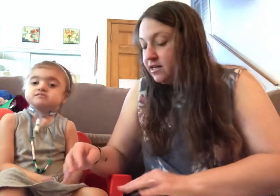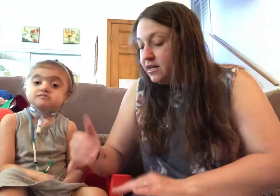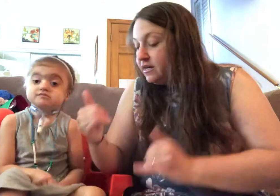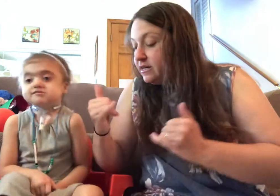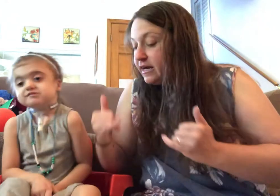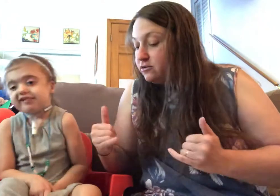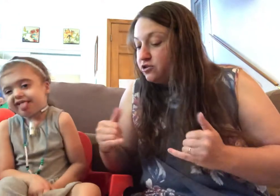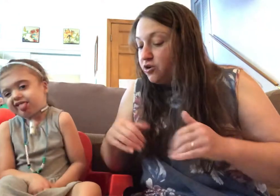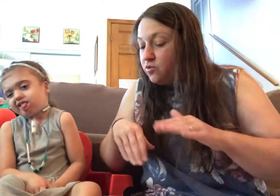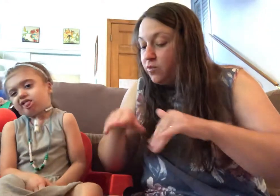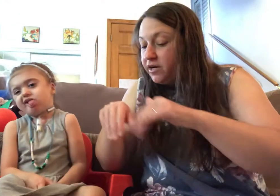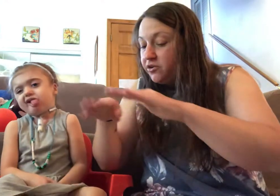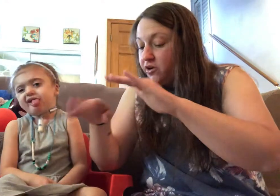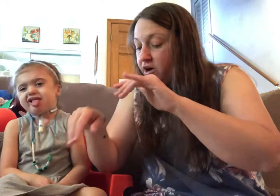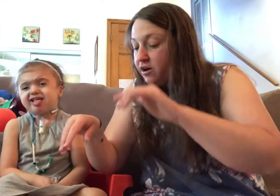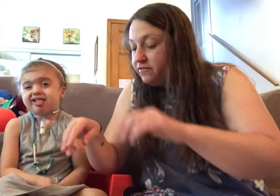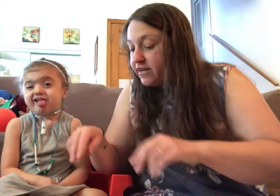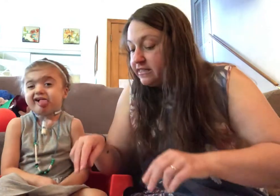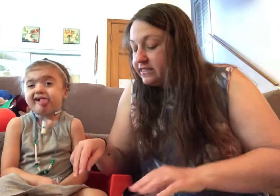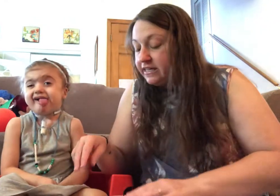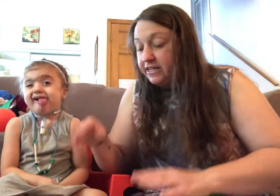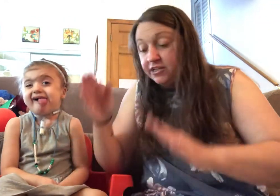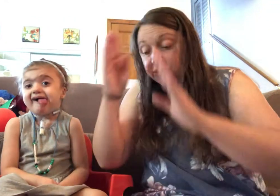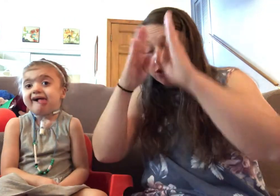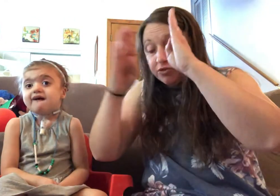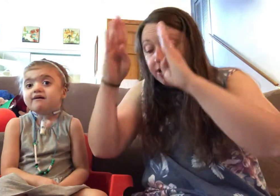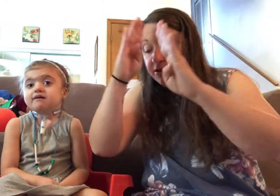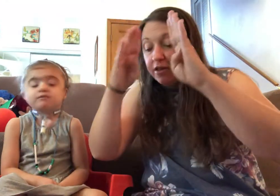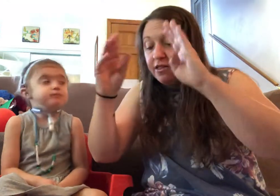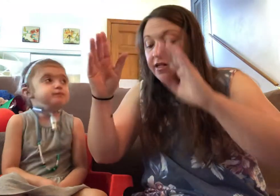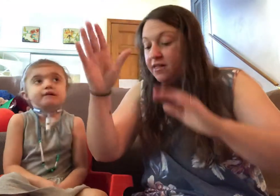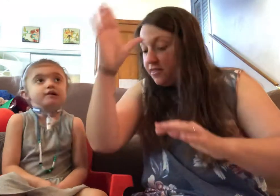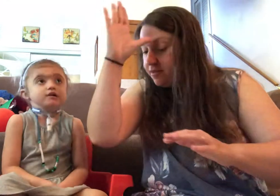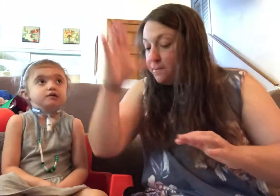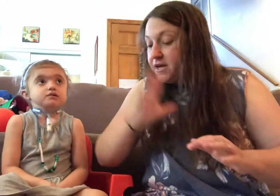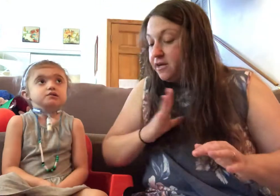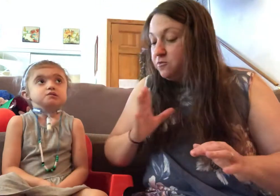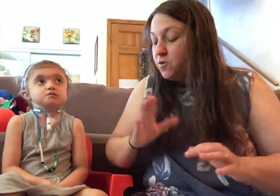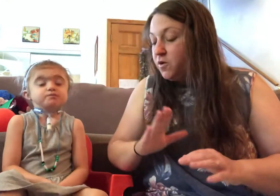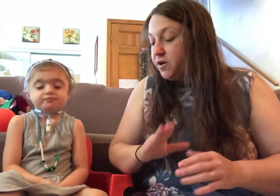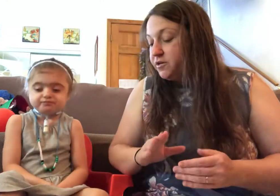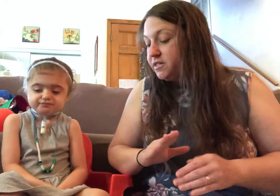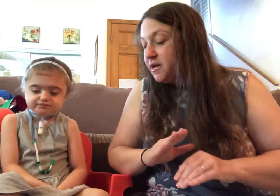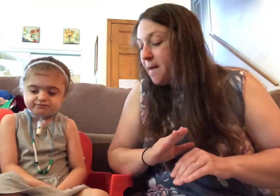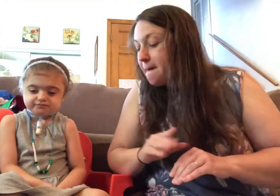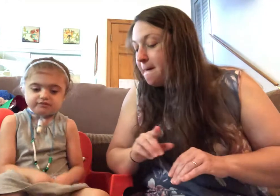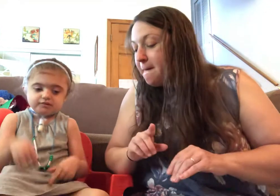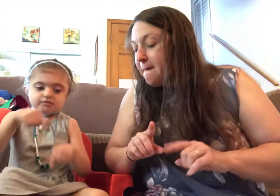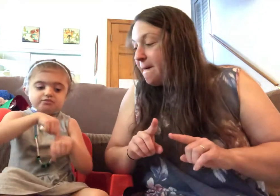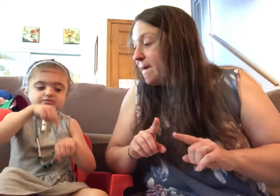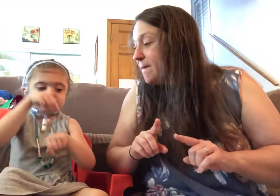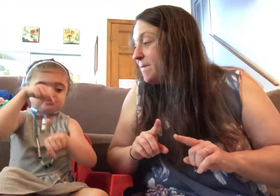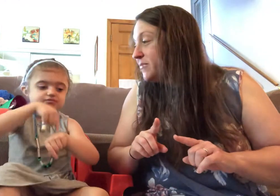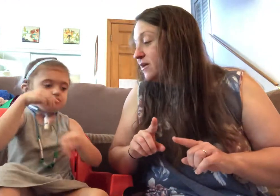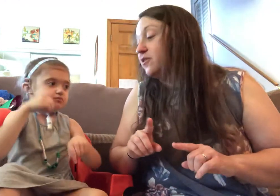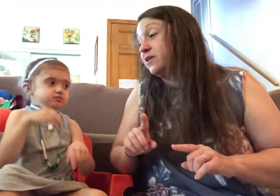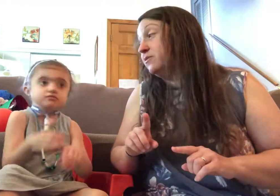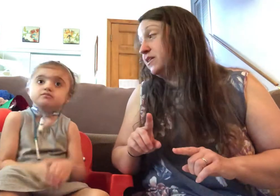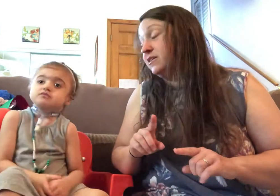Now don't wander off and get into trouble, the man warned. Oh, he might need a